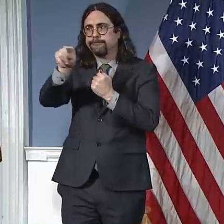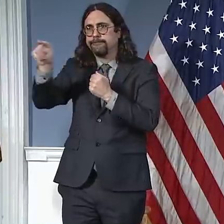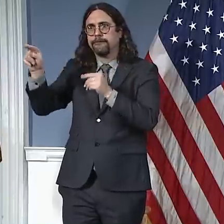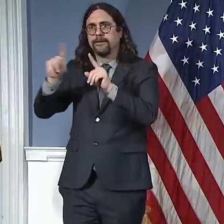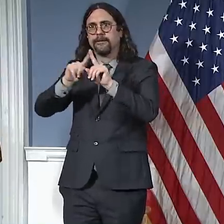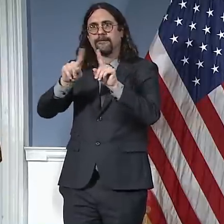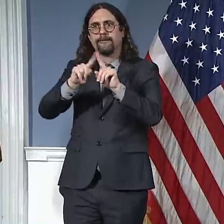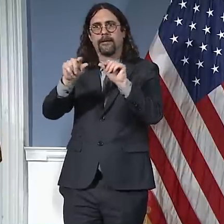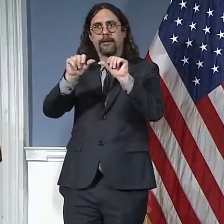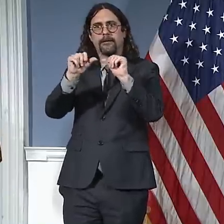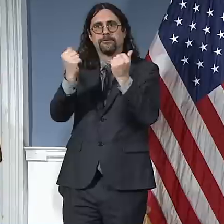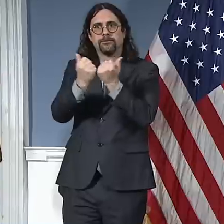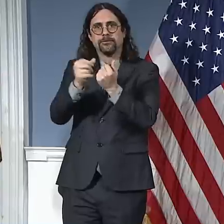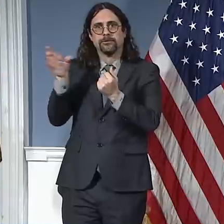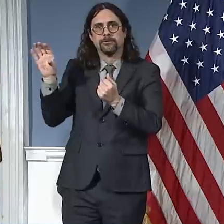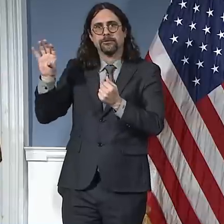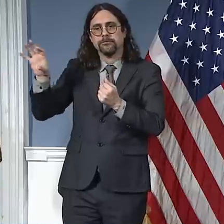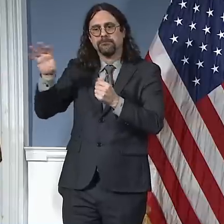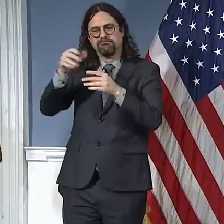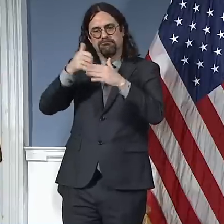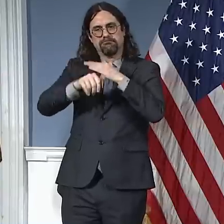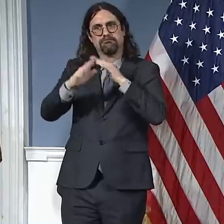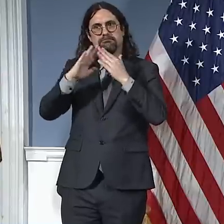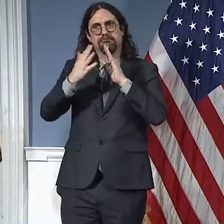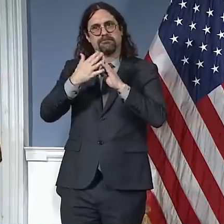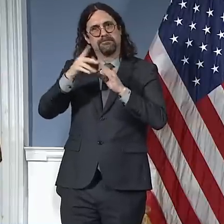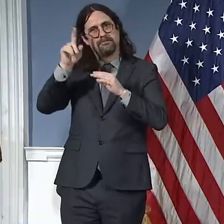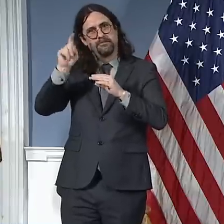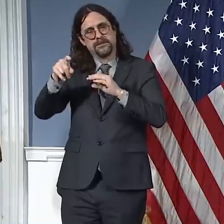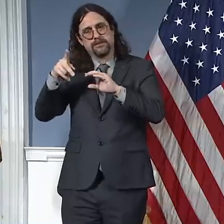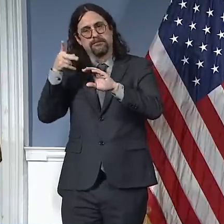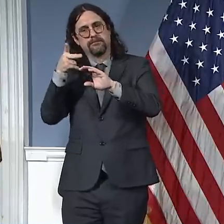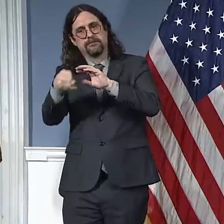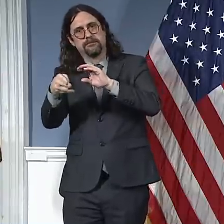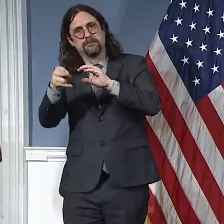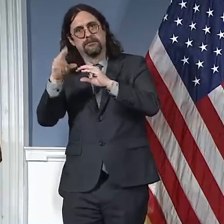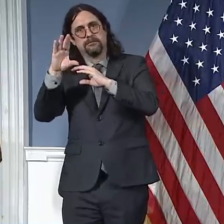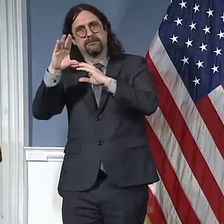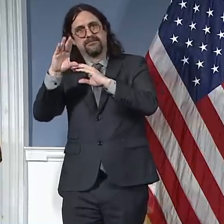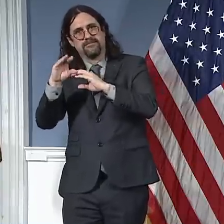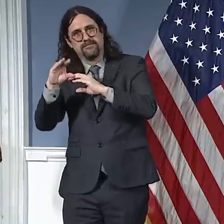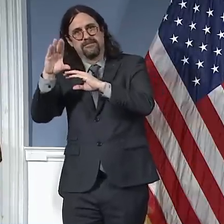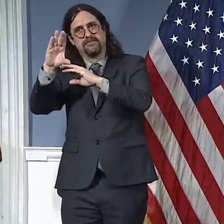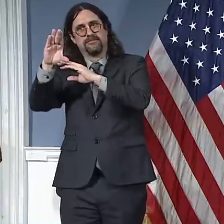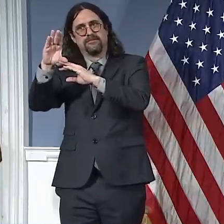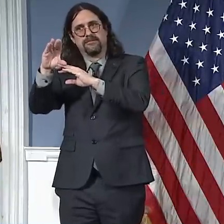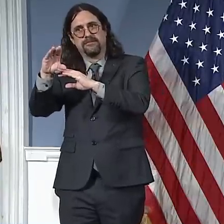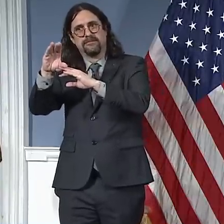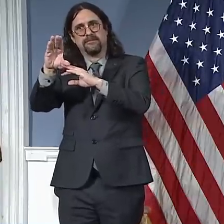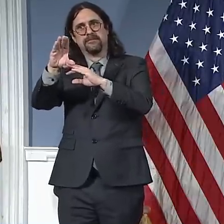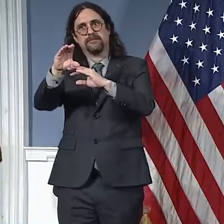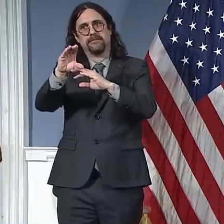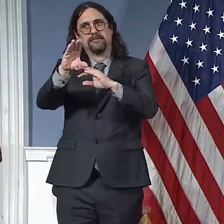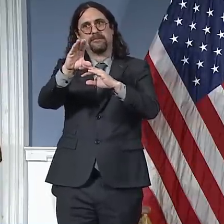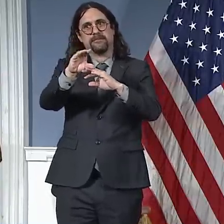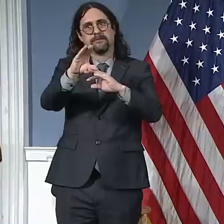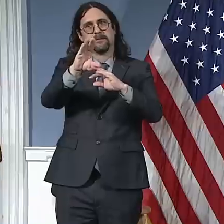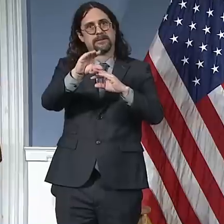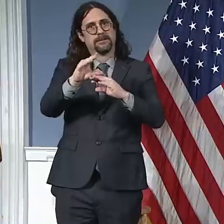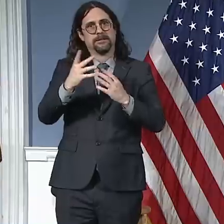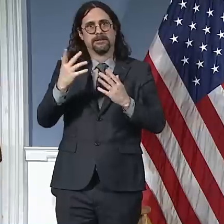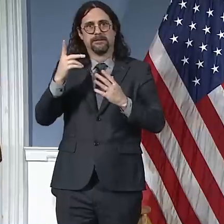with savings. That goal, I want to use these words very, very specifically, that goal will be at least